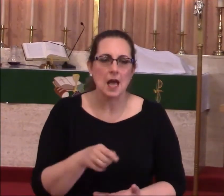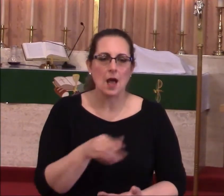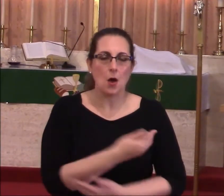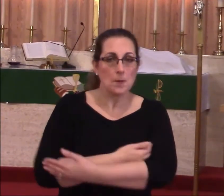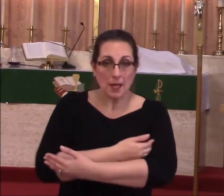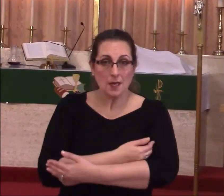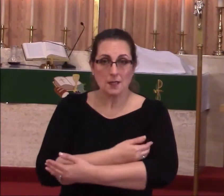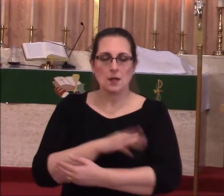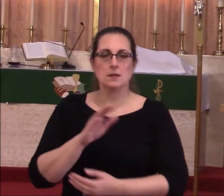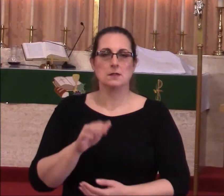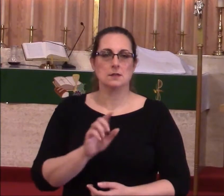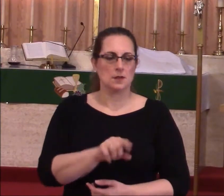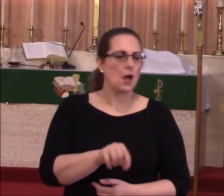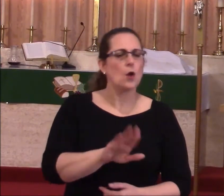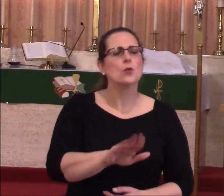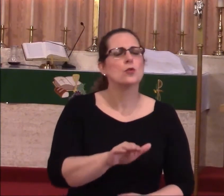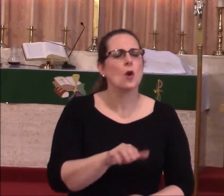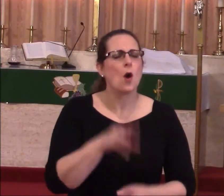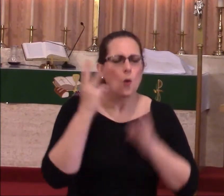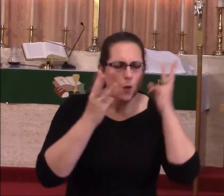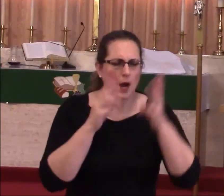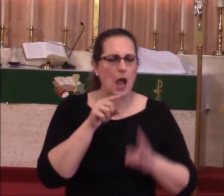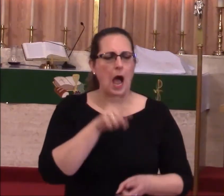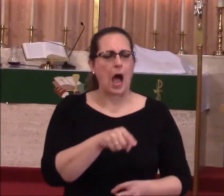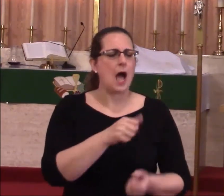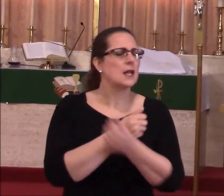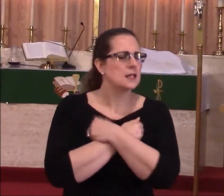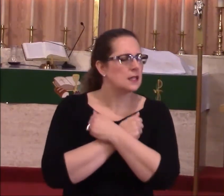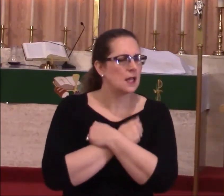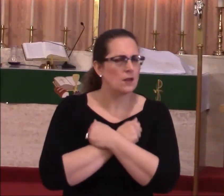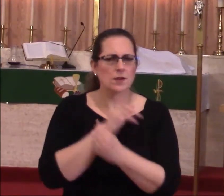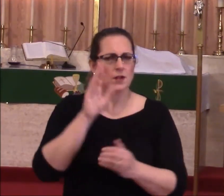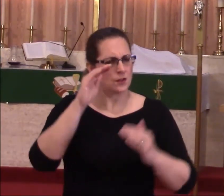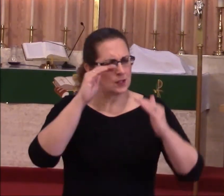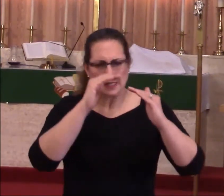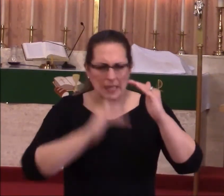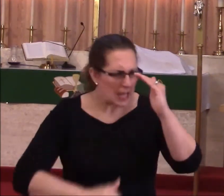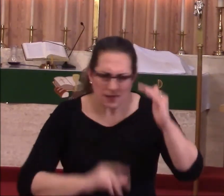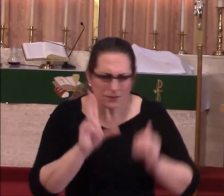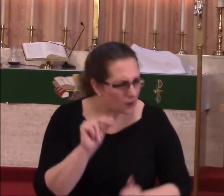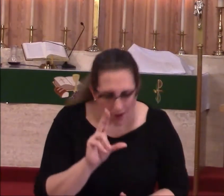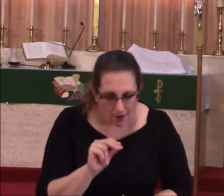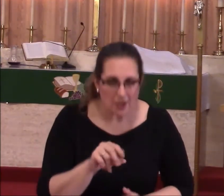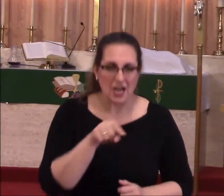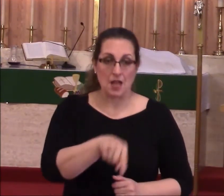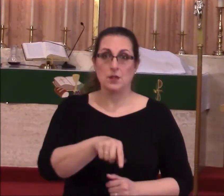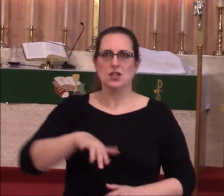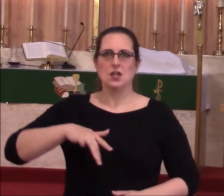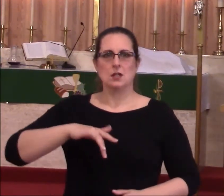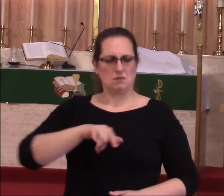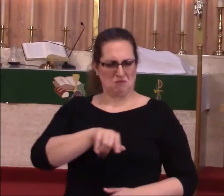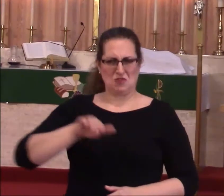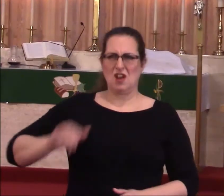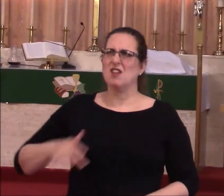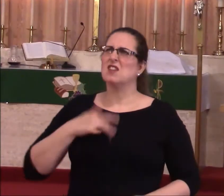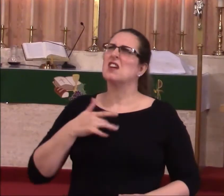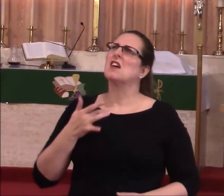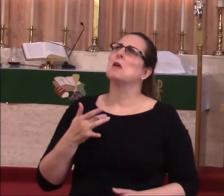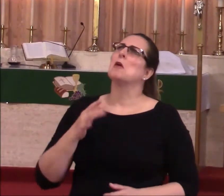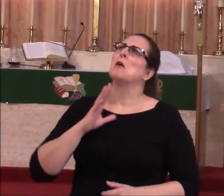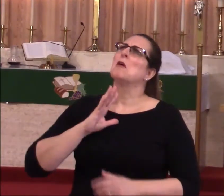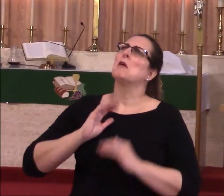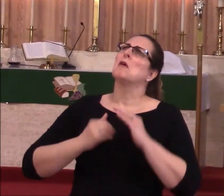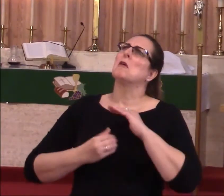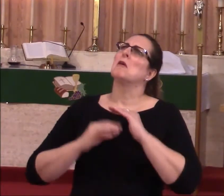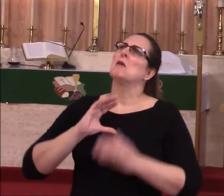an only child? Don't worry. I don't love you any less. But how does the child feel? Like he loved